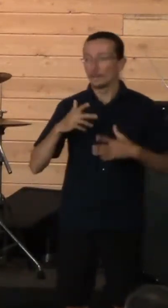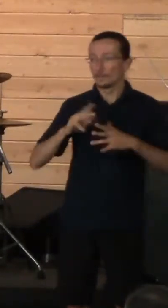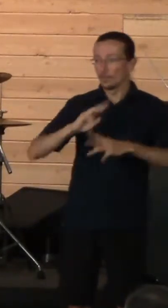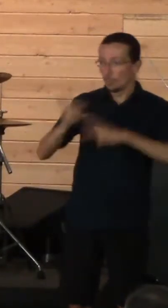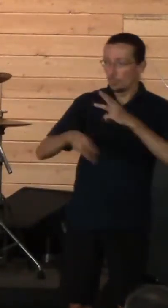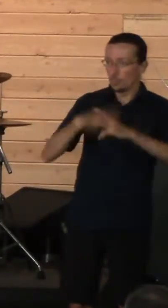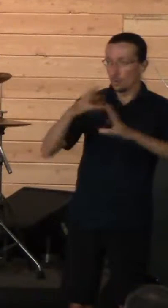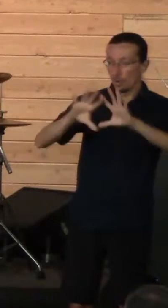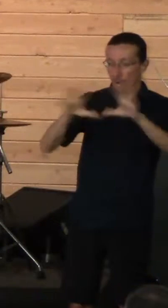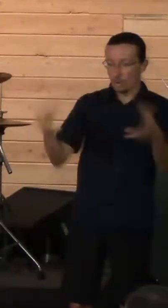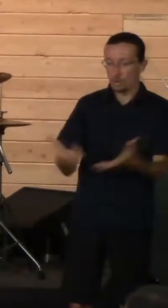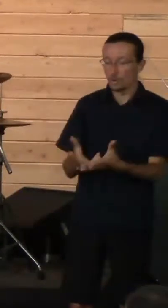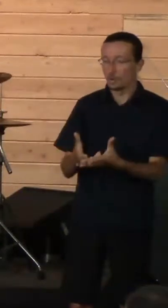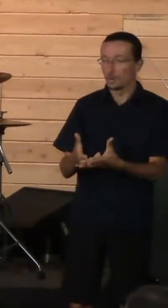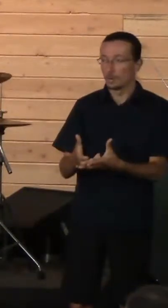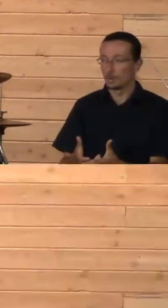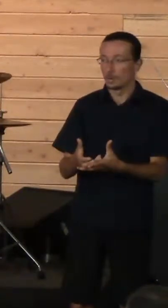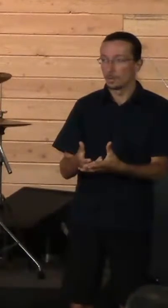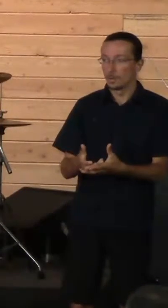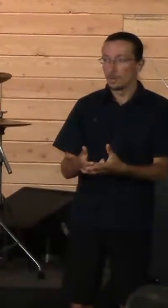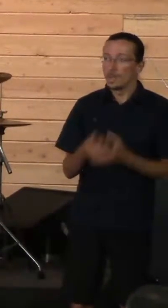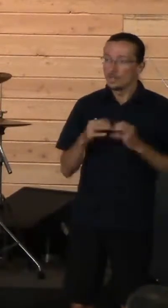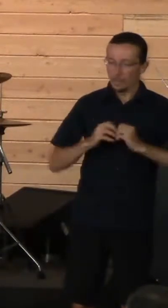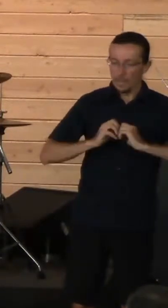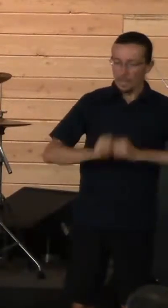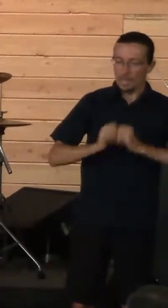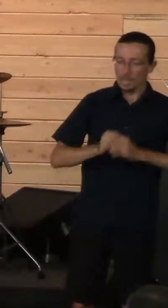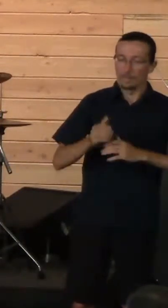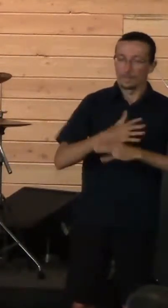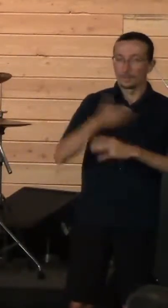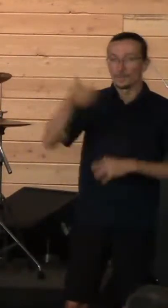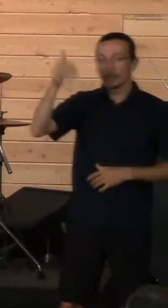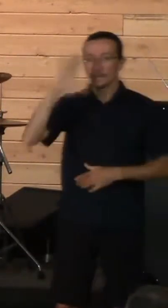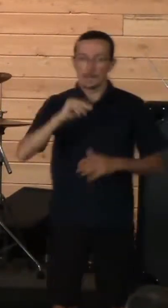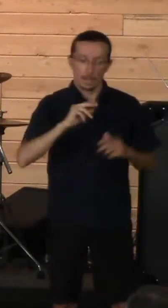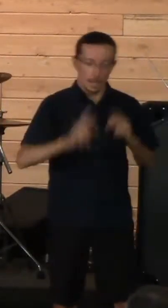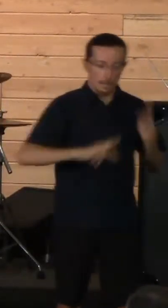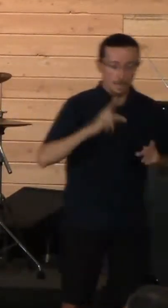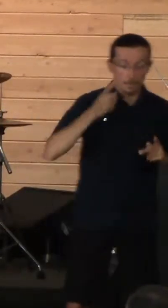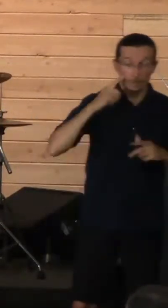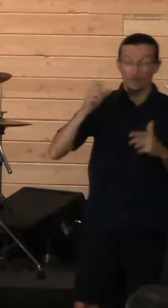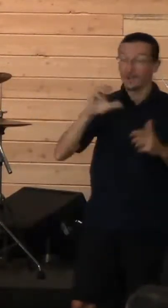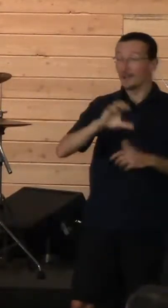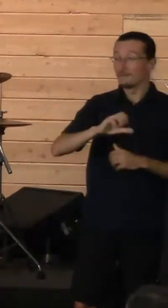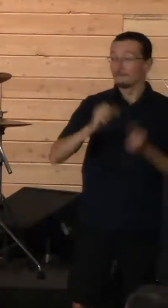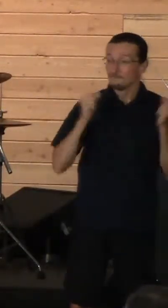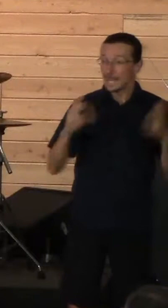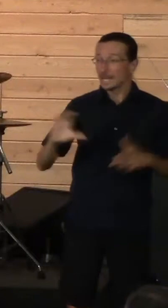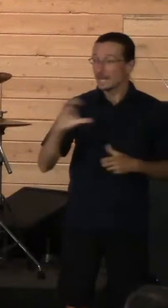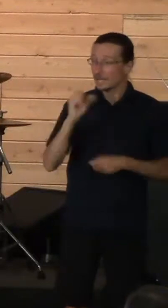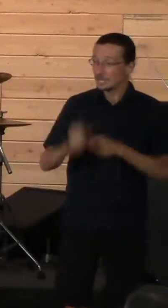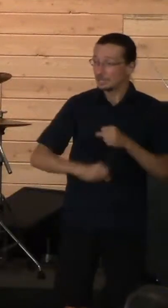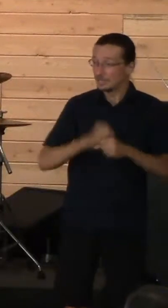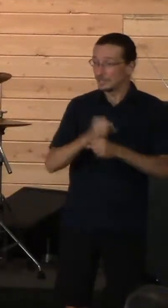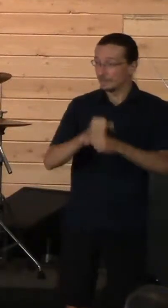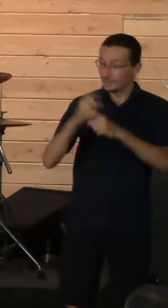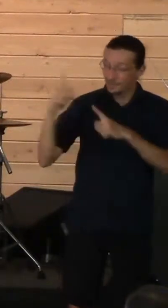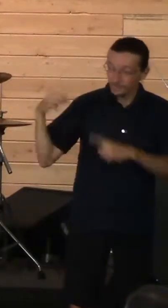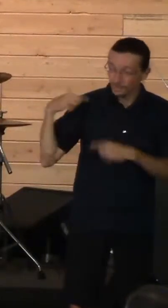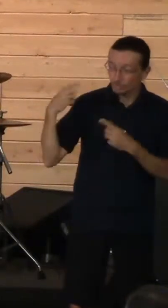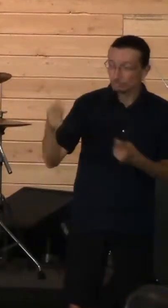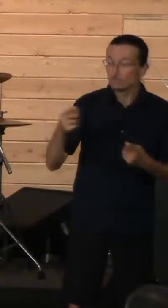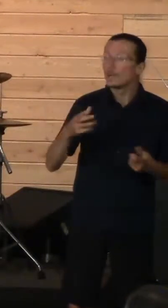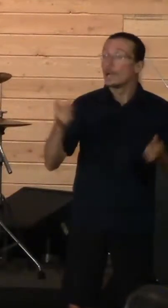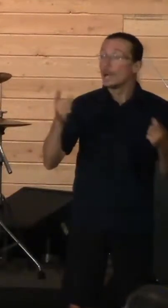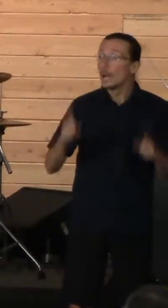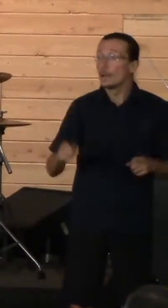conflict between God and humanity for centuries. And even when God came to earth, we still